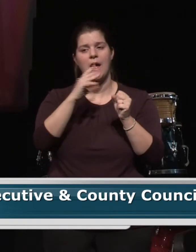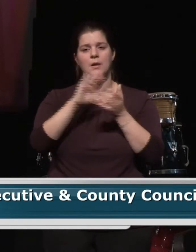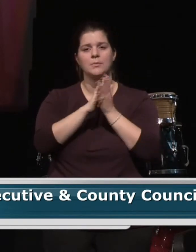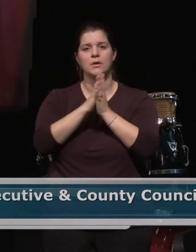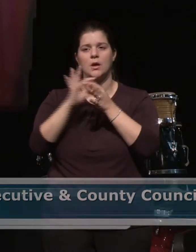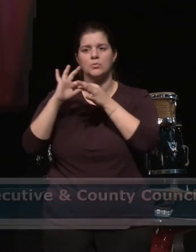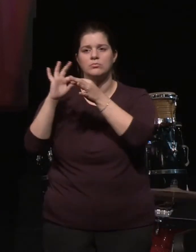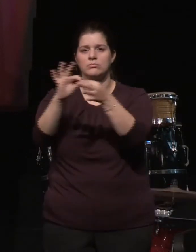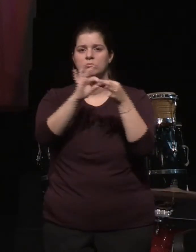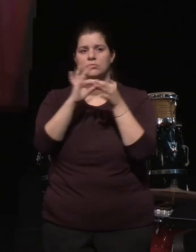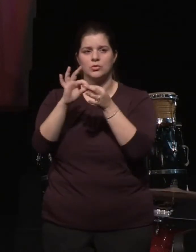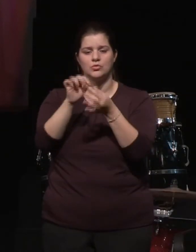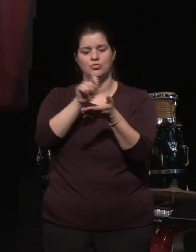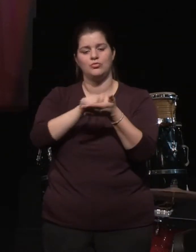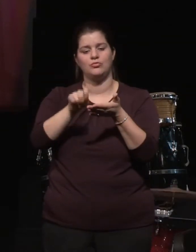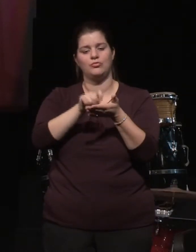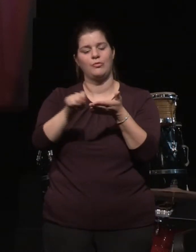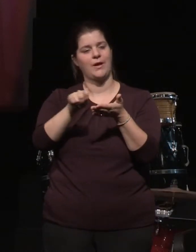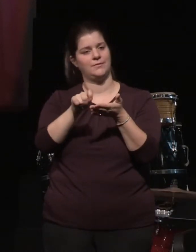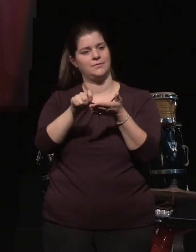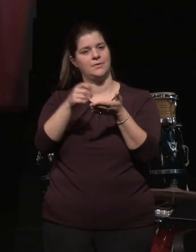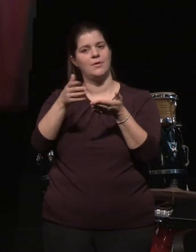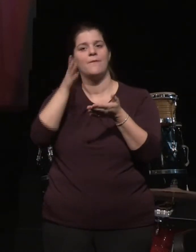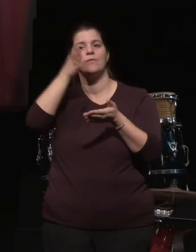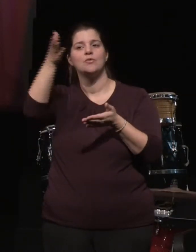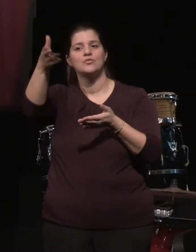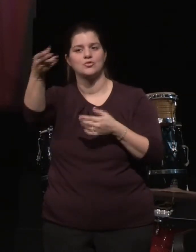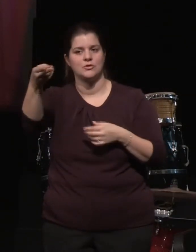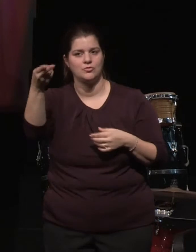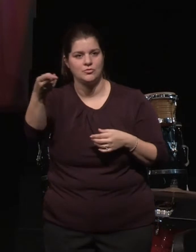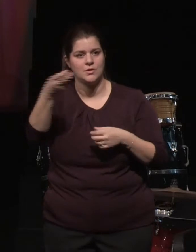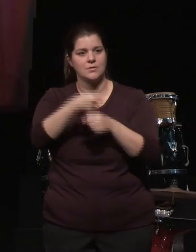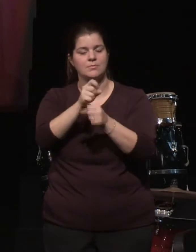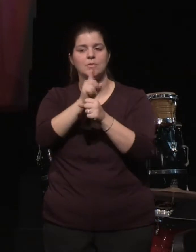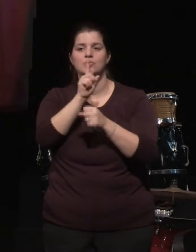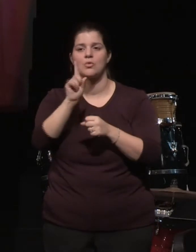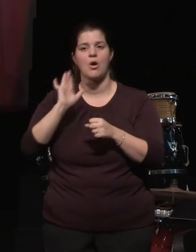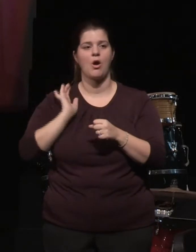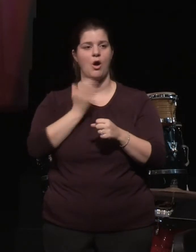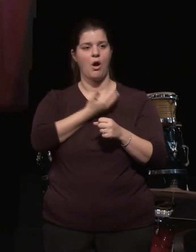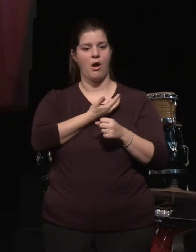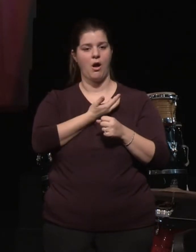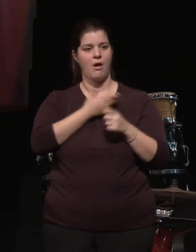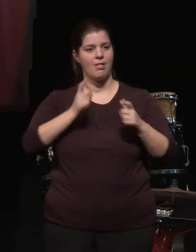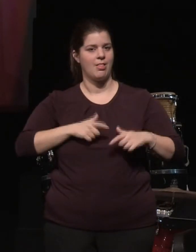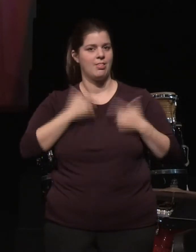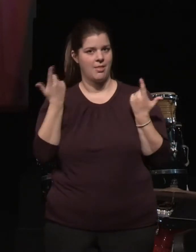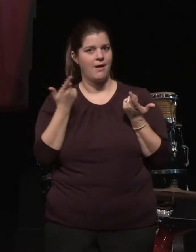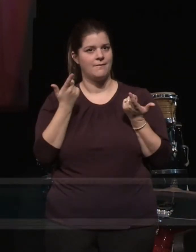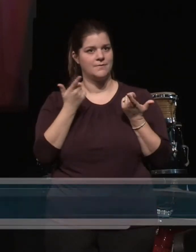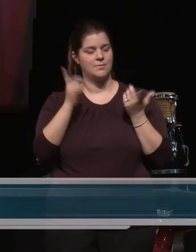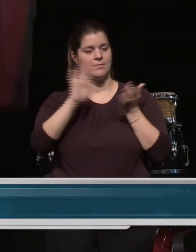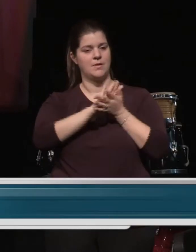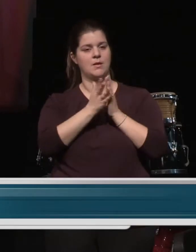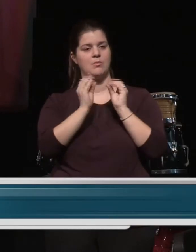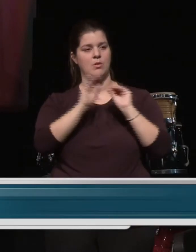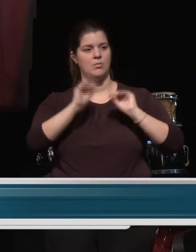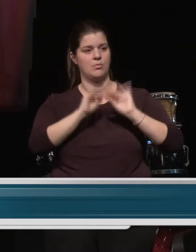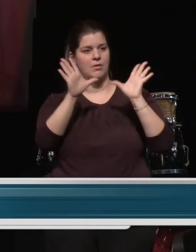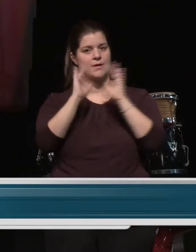next chapter of our story. To ensure that our testimony is even brighter and fair for all.